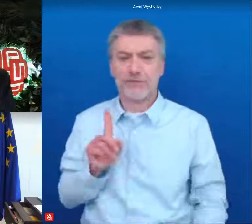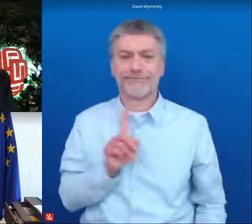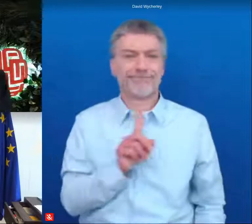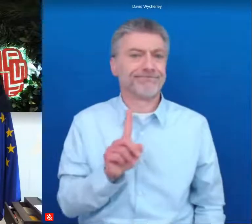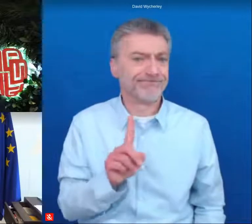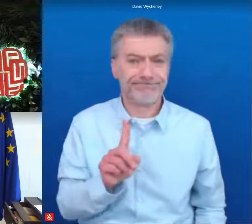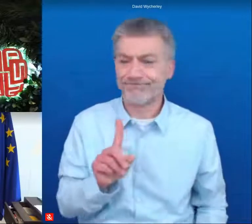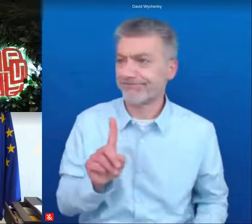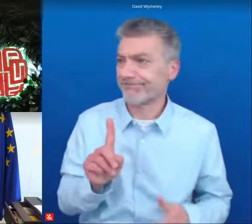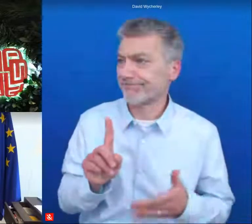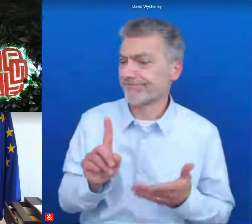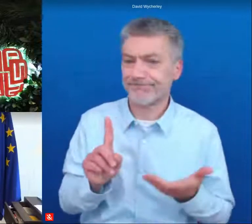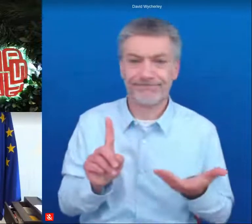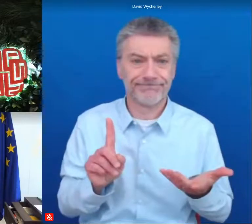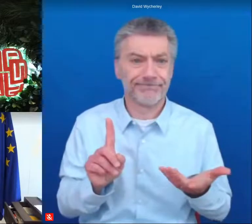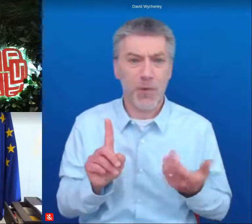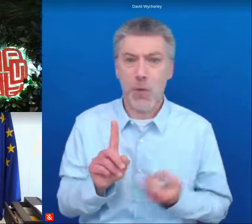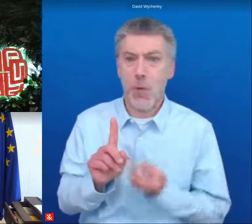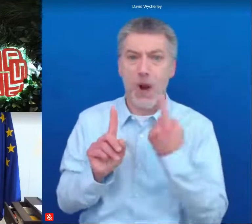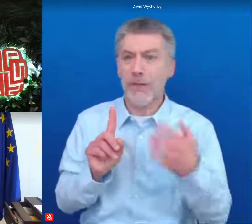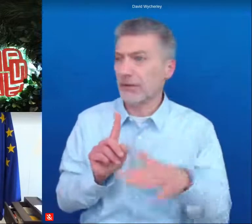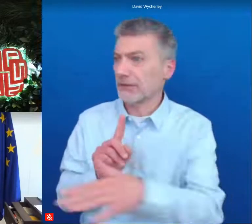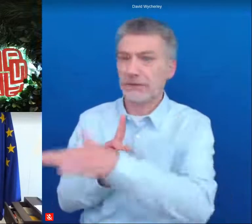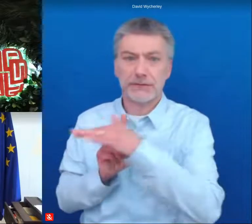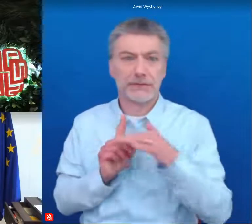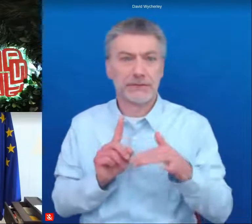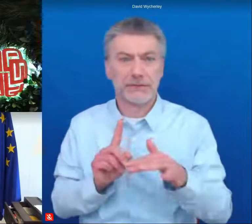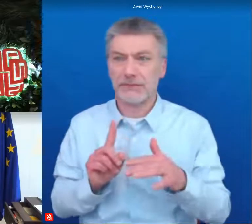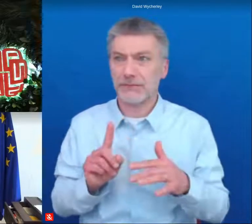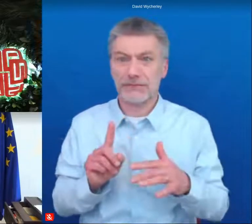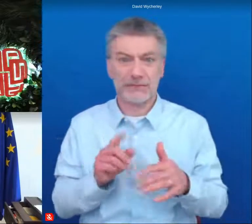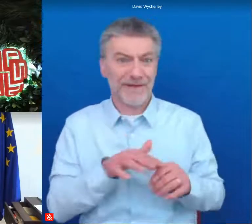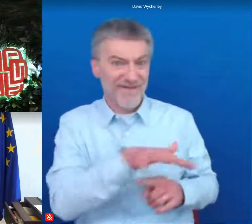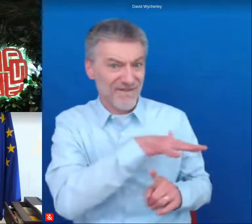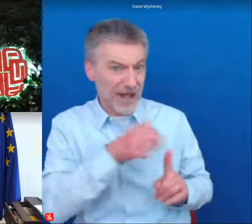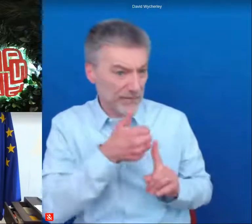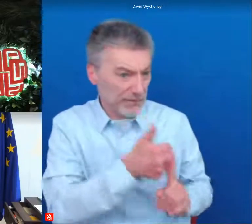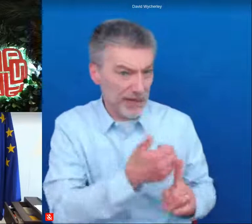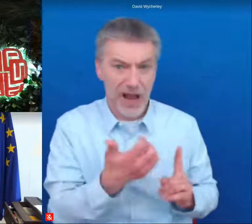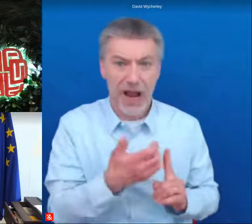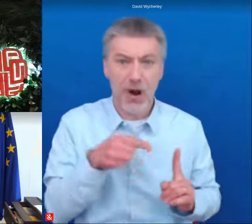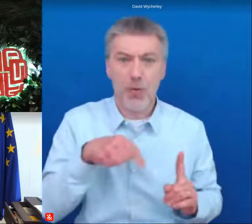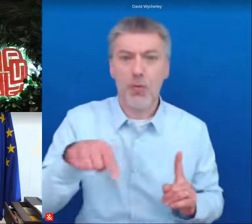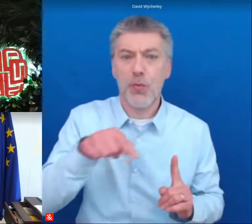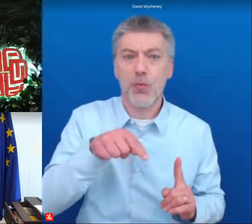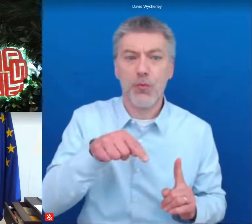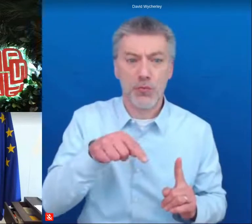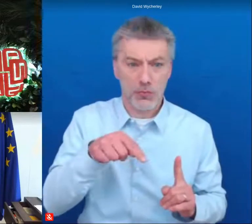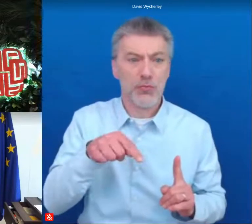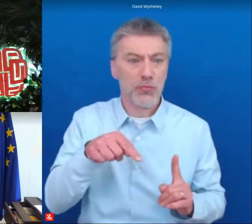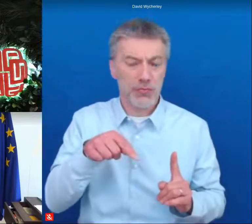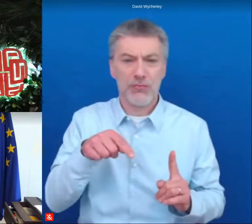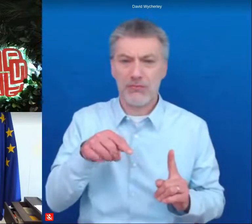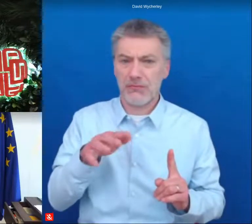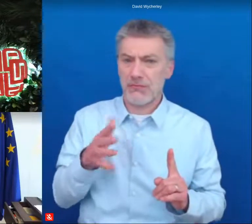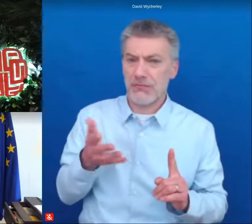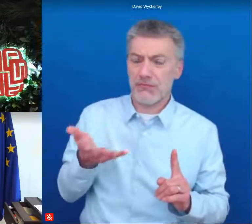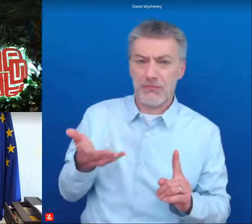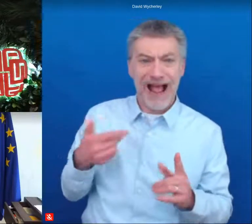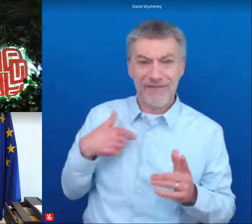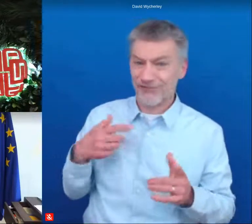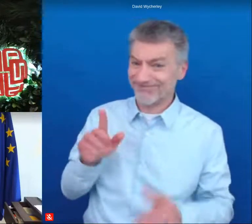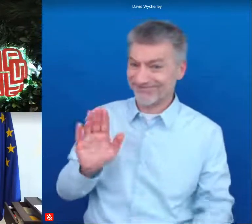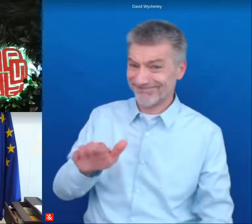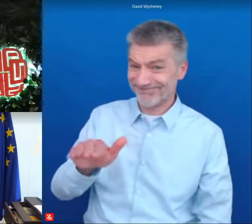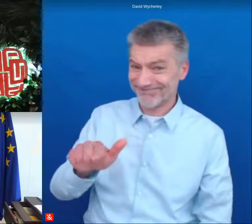once thriving region and how he will support his family probably will be the first one to incentivize his sons and